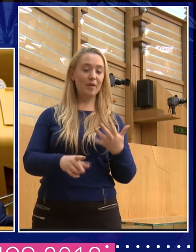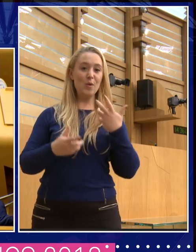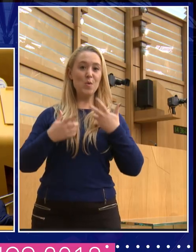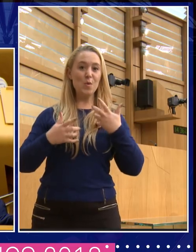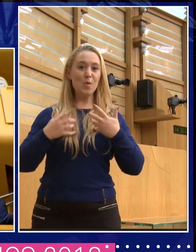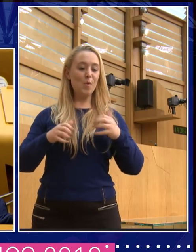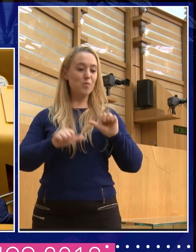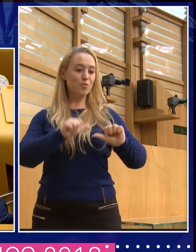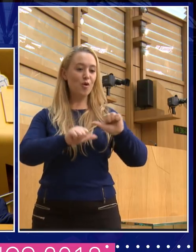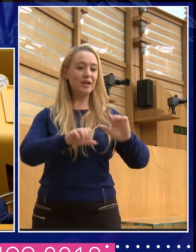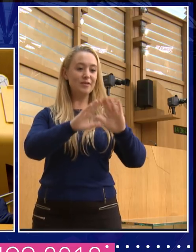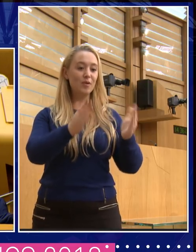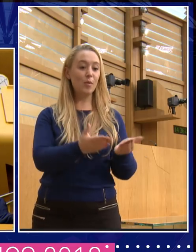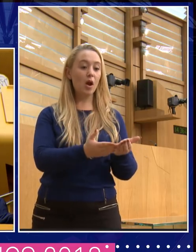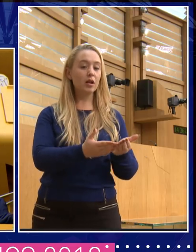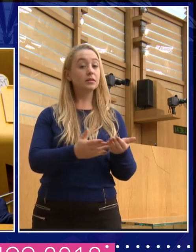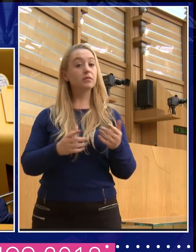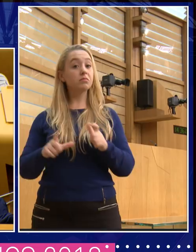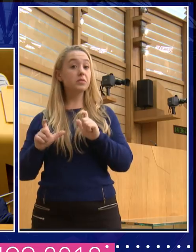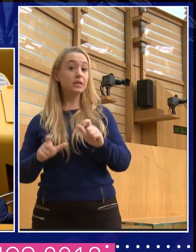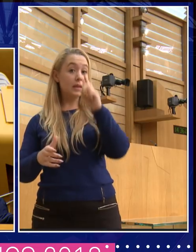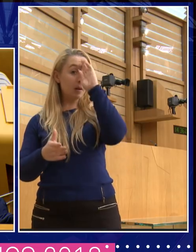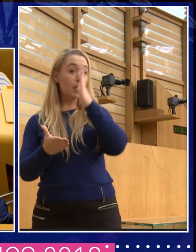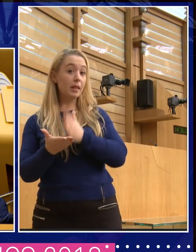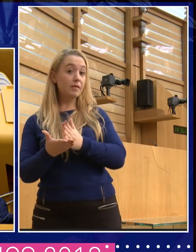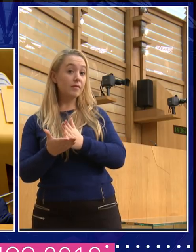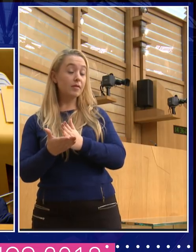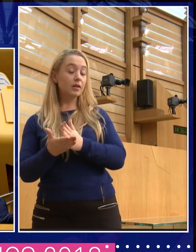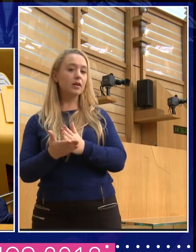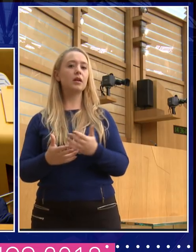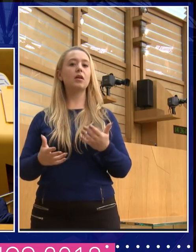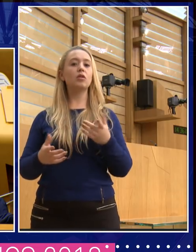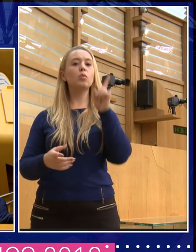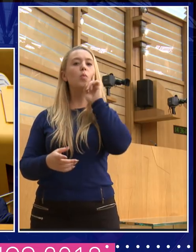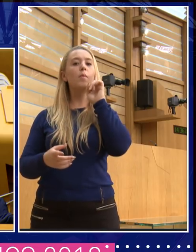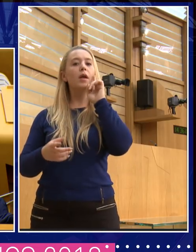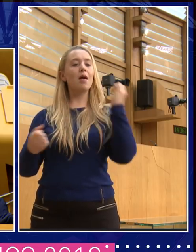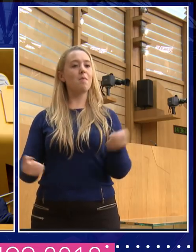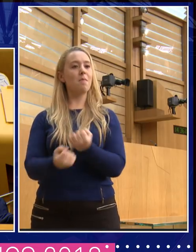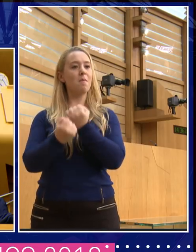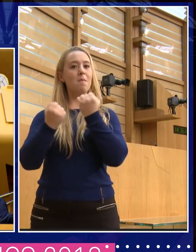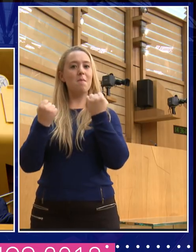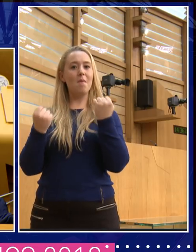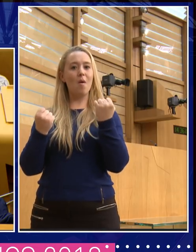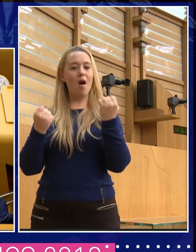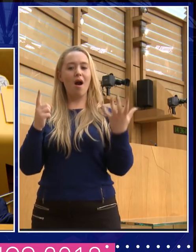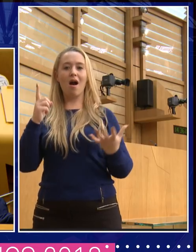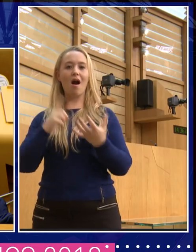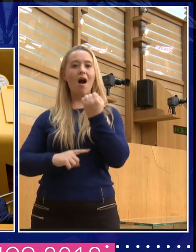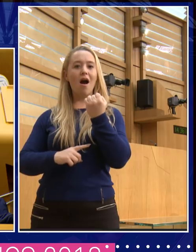Because women have got their power back, and then lost it historically time and time again. I'm thinking of women